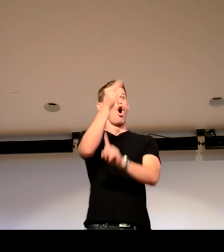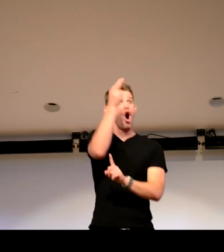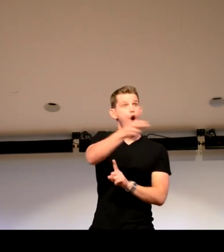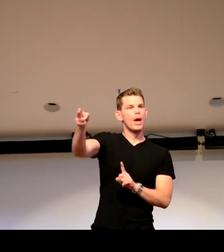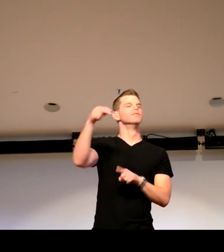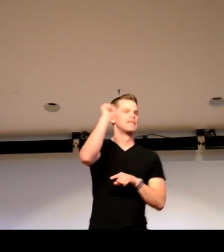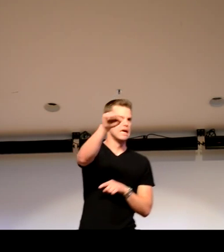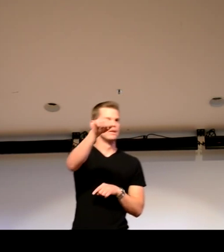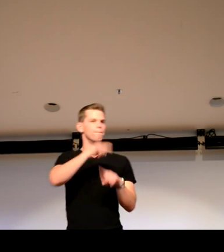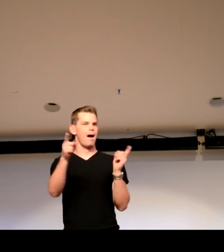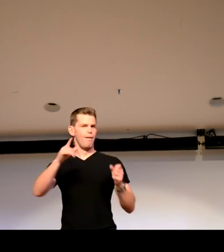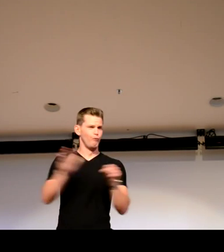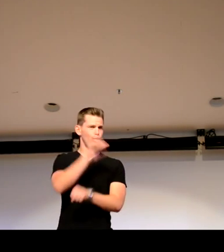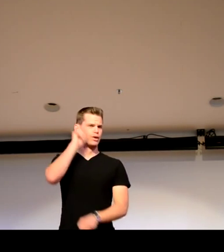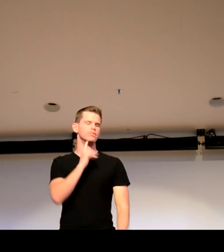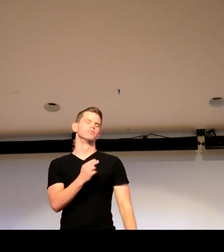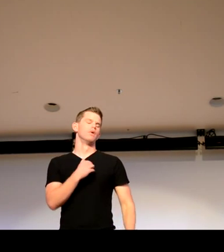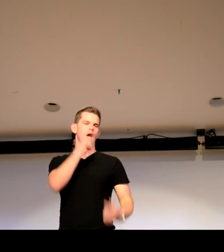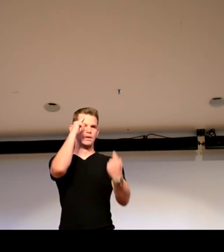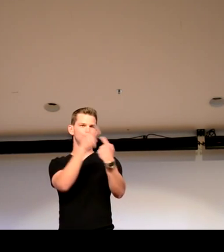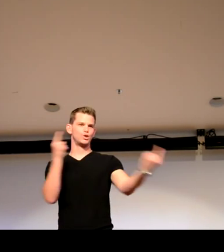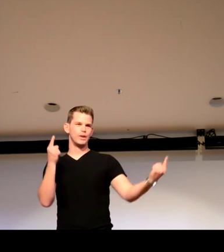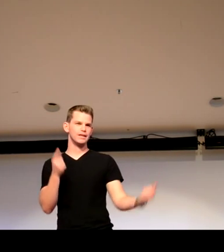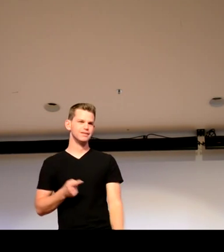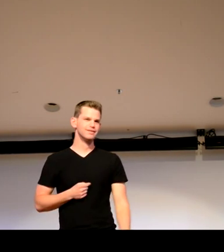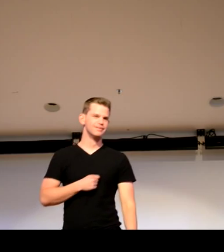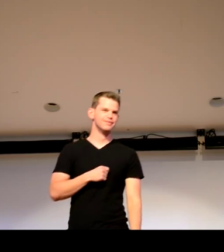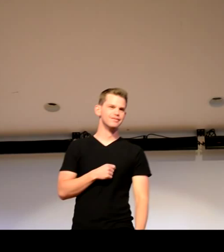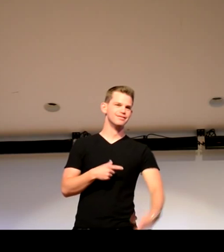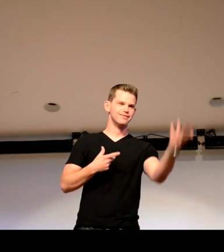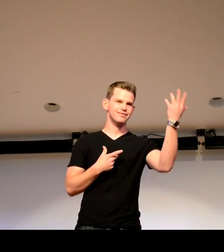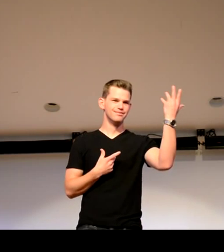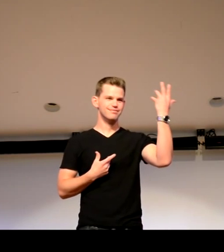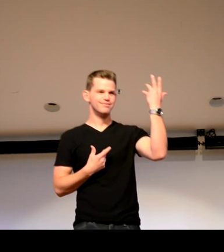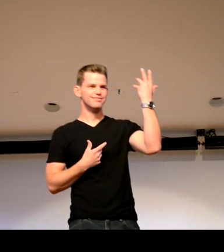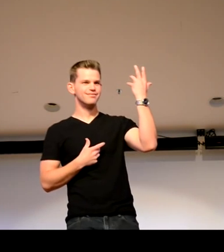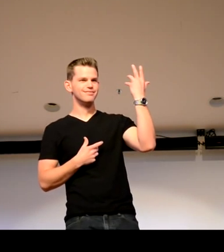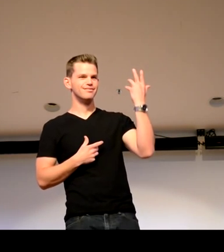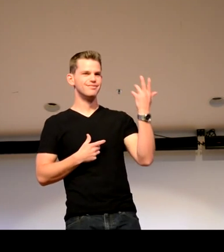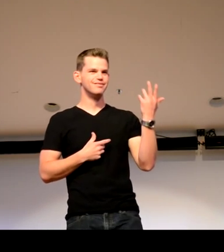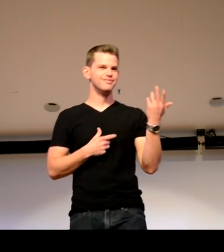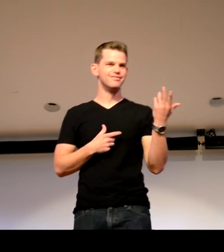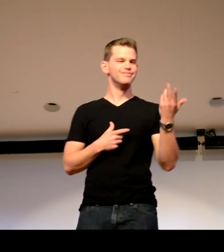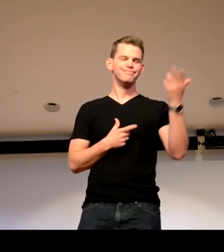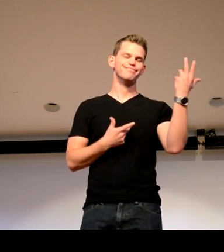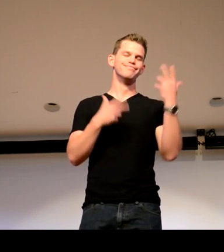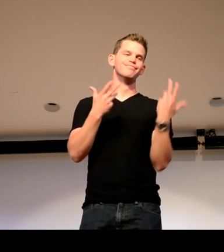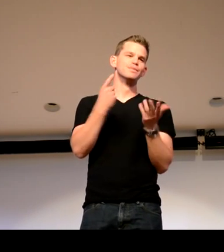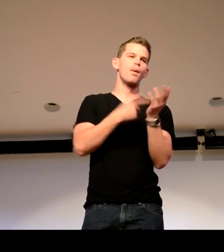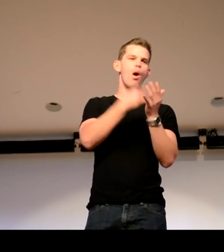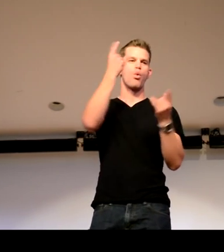lips no it depends I mean maybe a hard of hard of hearing person but a fully deaf person yeah I would I would also disagree you